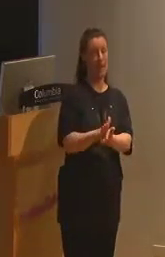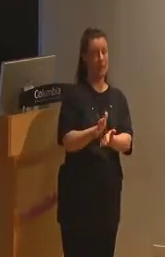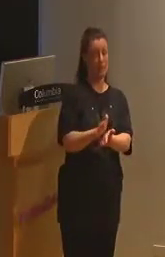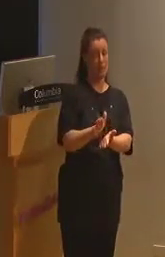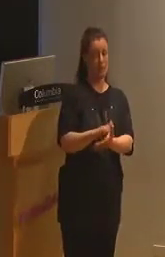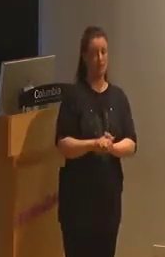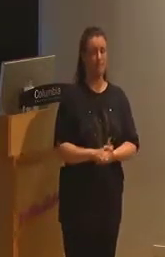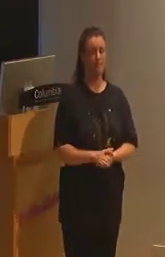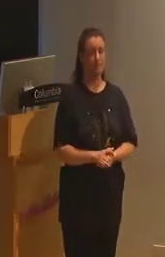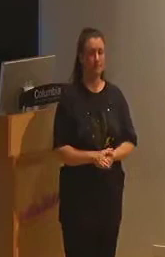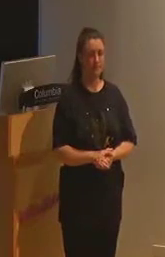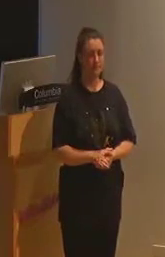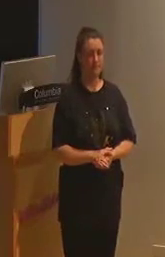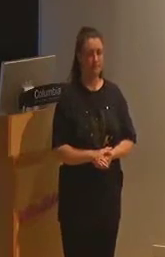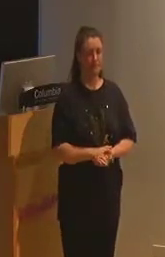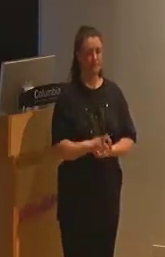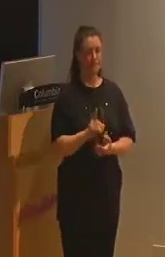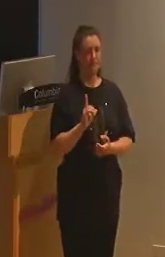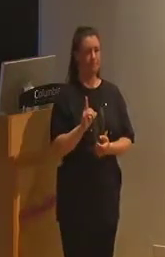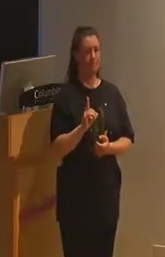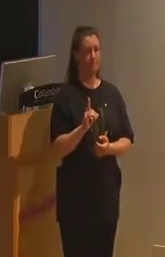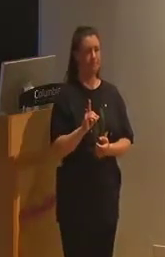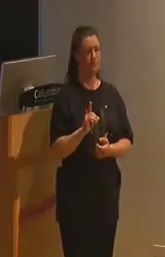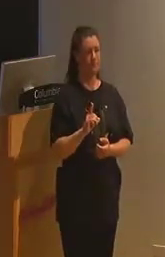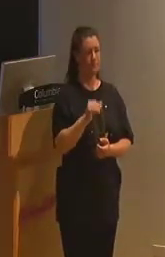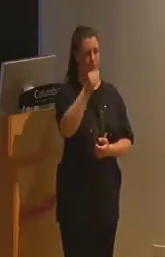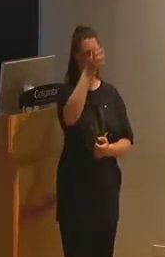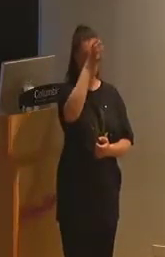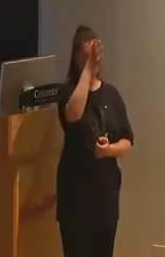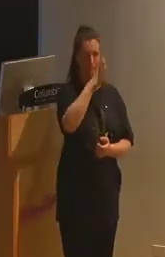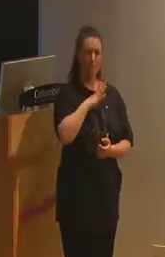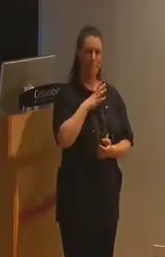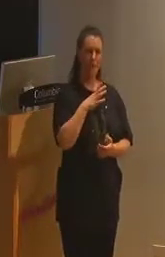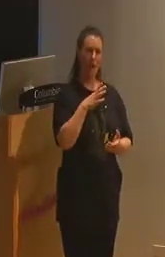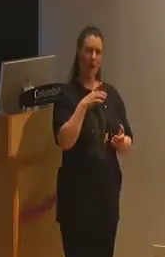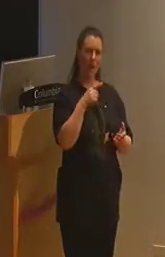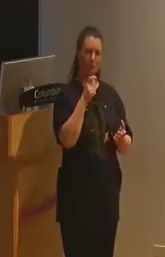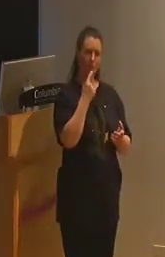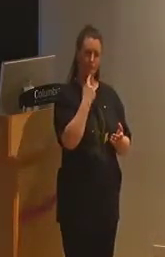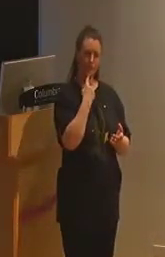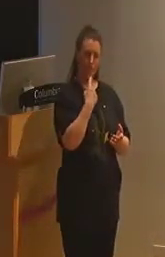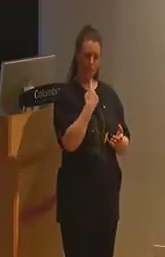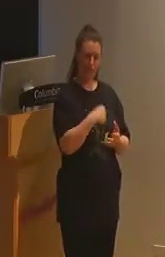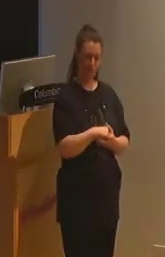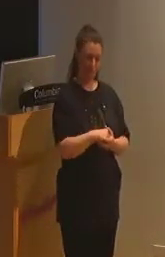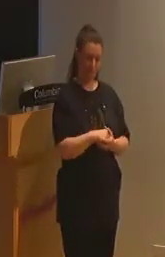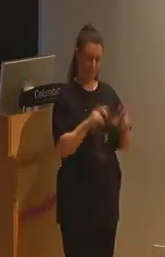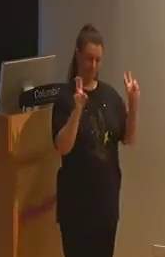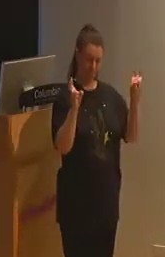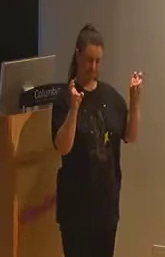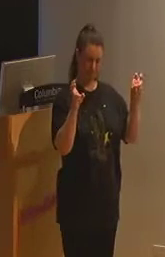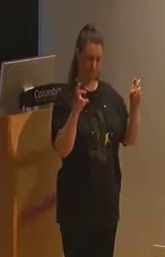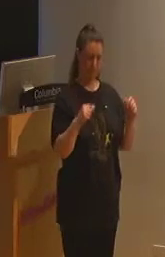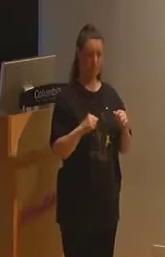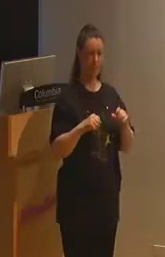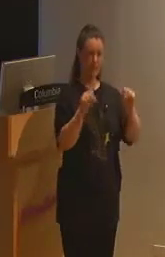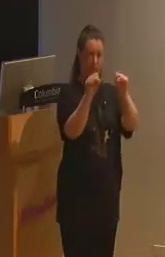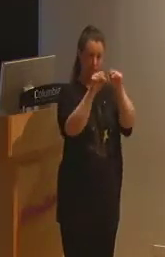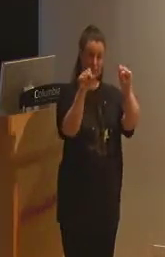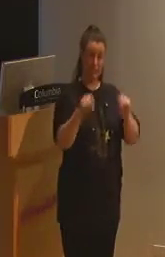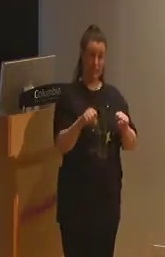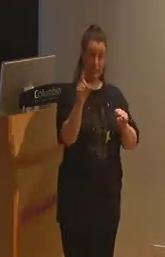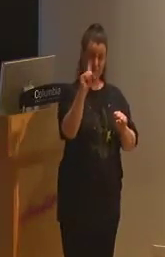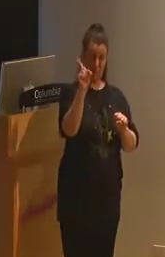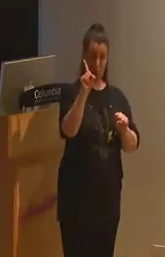concern over privatization initiatives in special education and claimed, in a system where the survival of schools